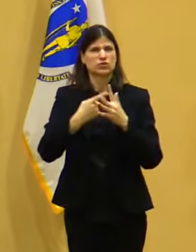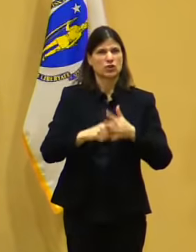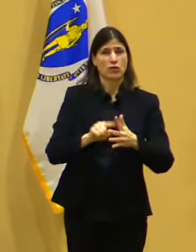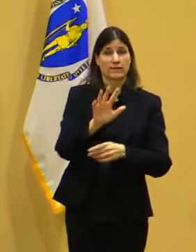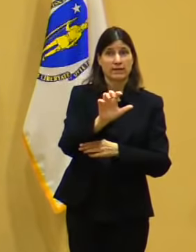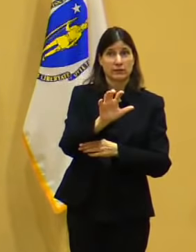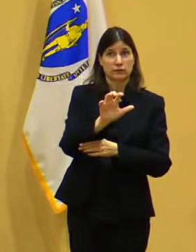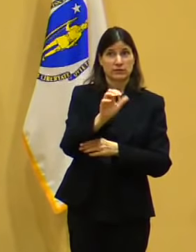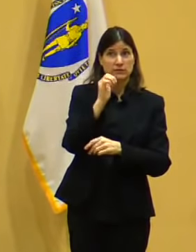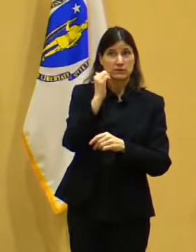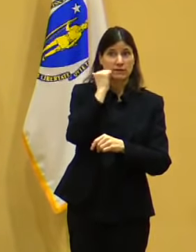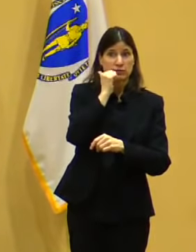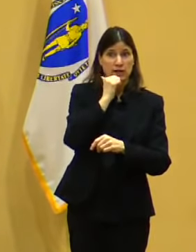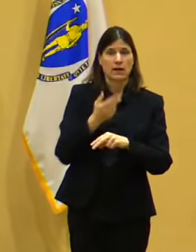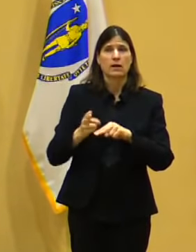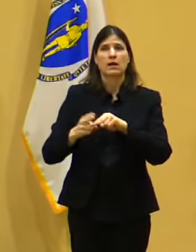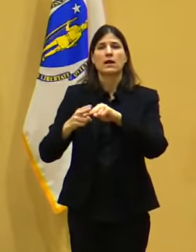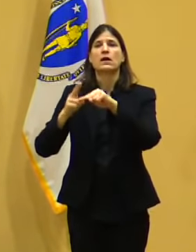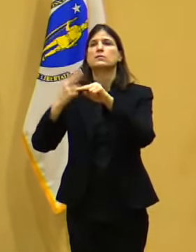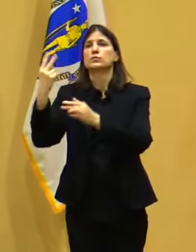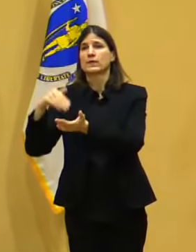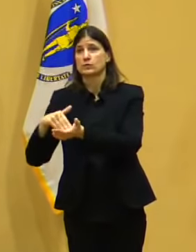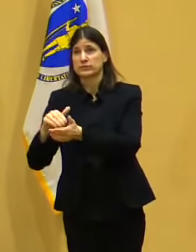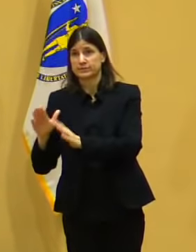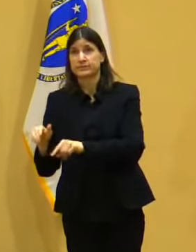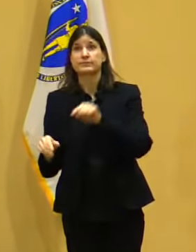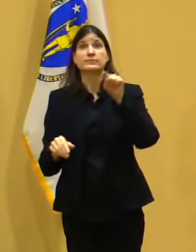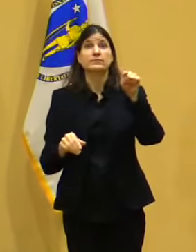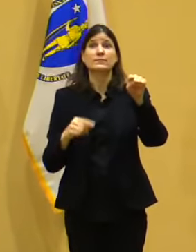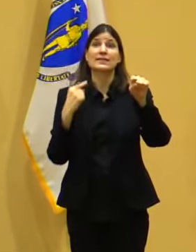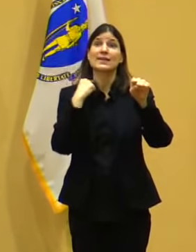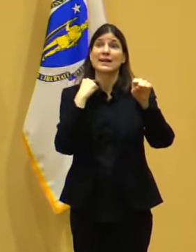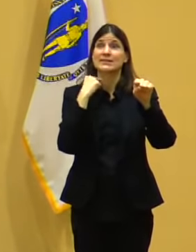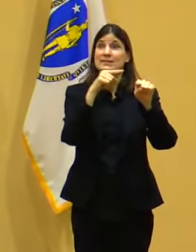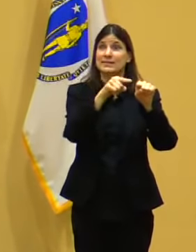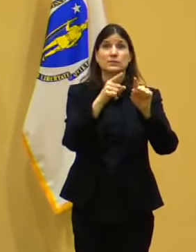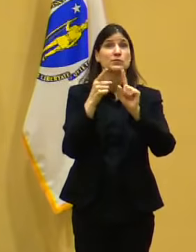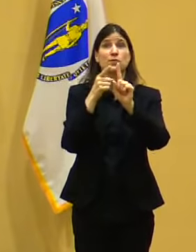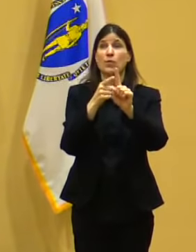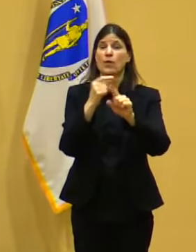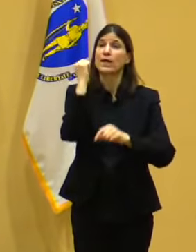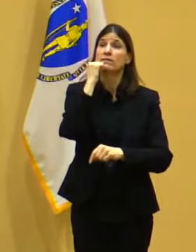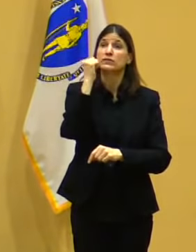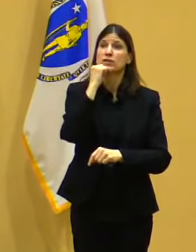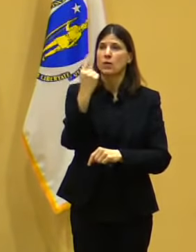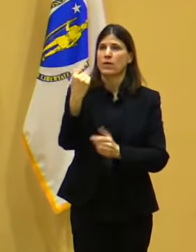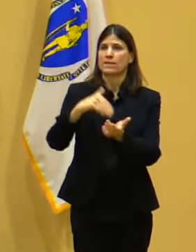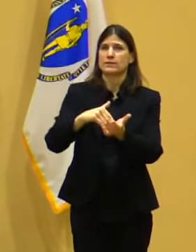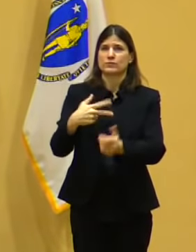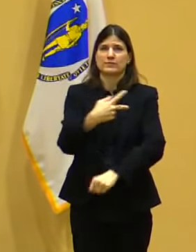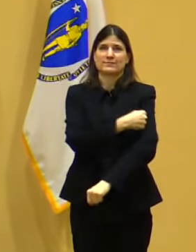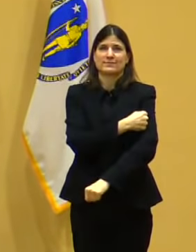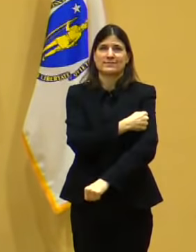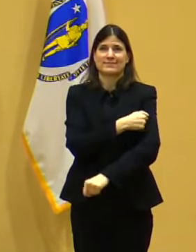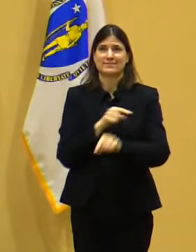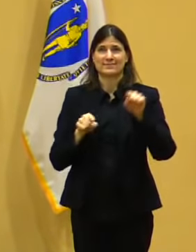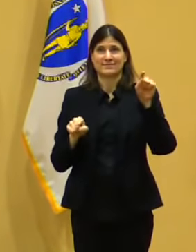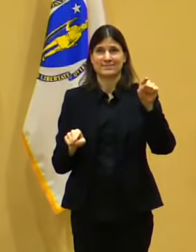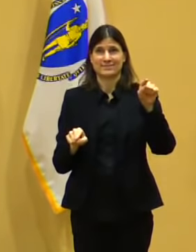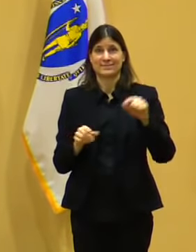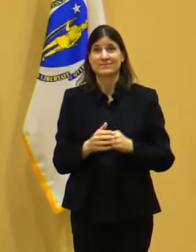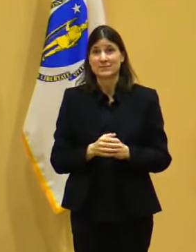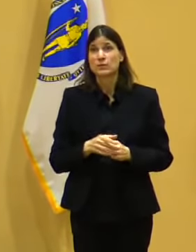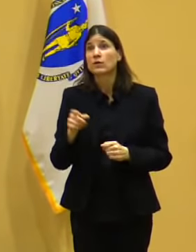available to book on mass.gov beginning on Thursday, February 18th, which is a week from this Thursday.